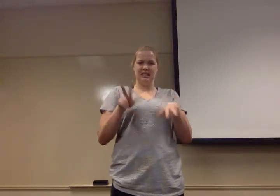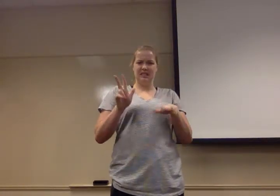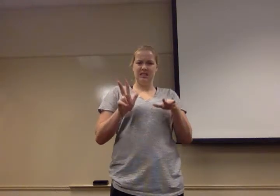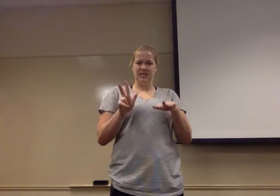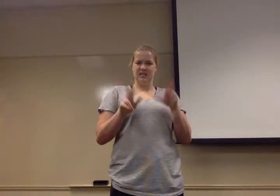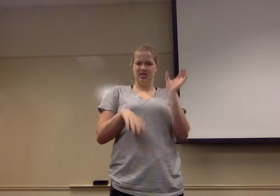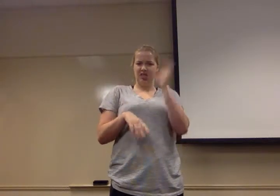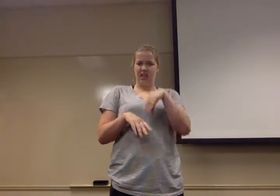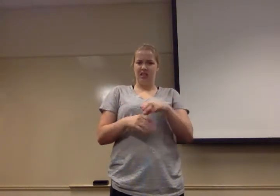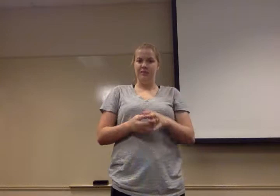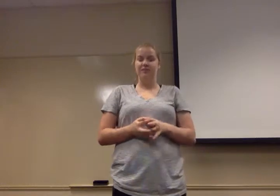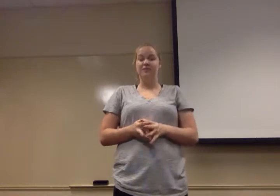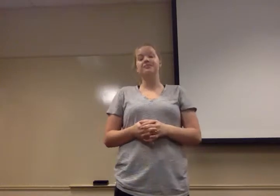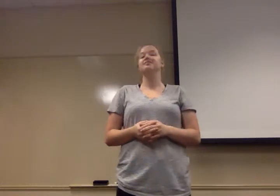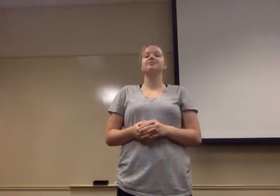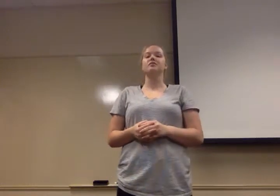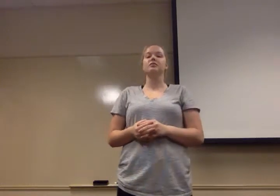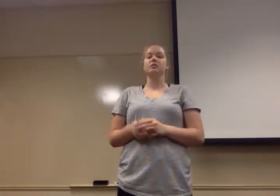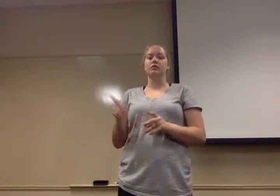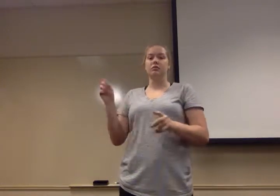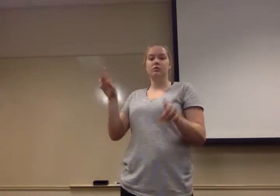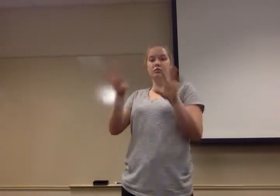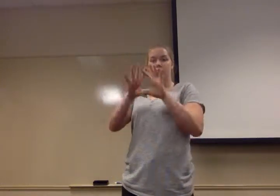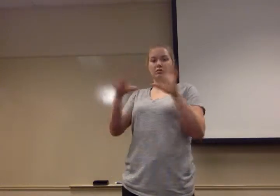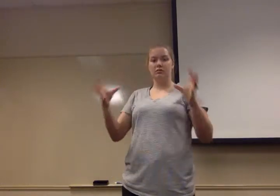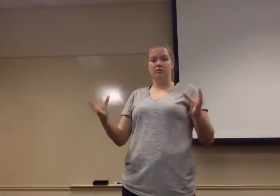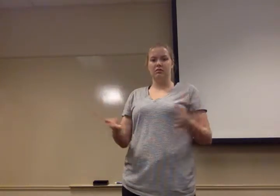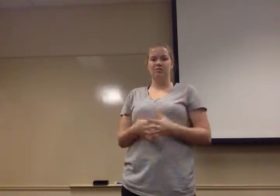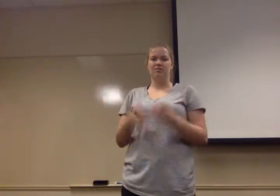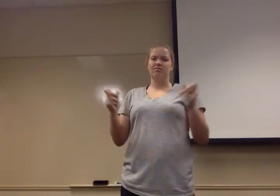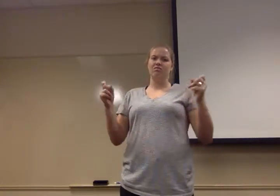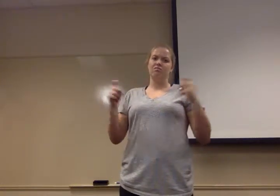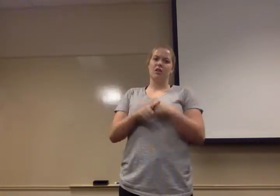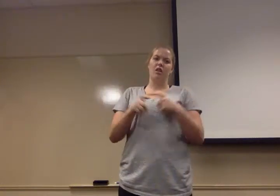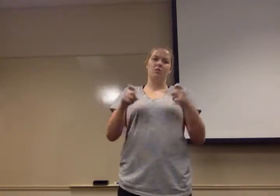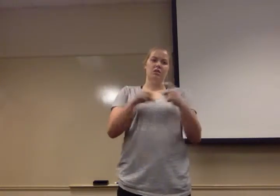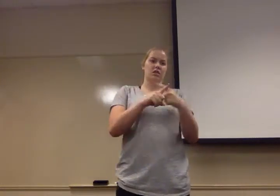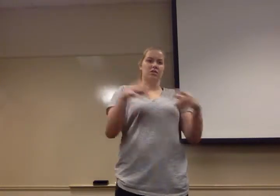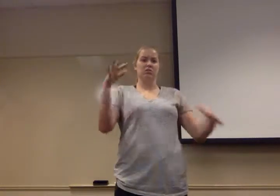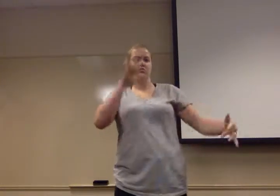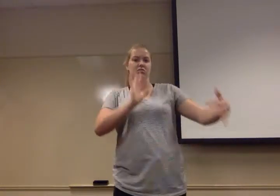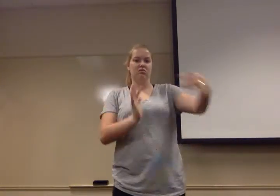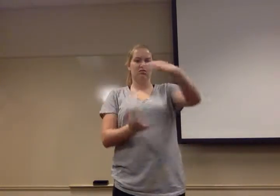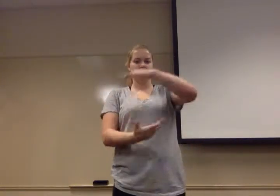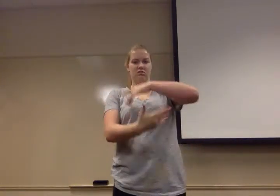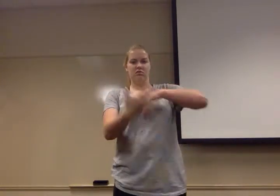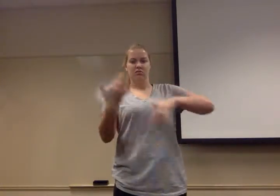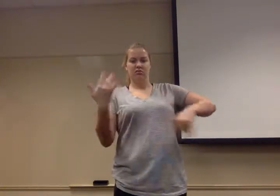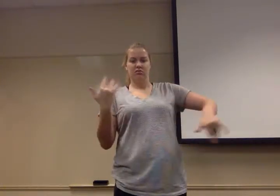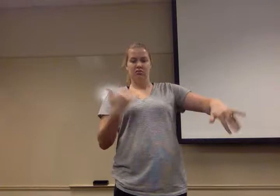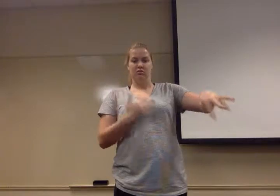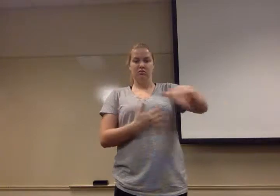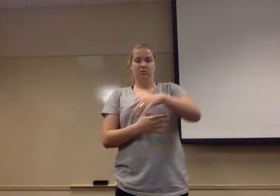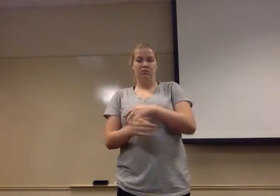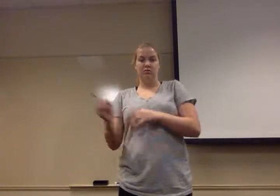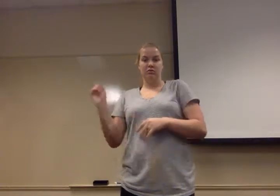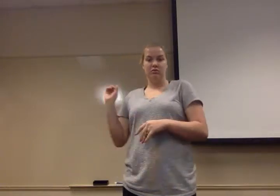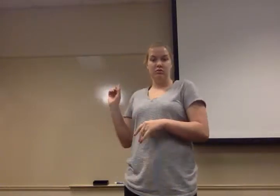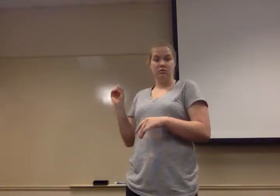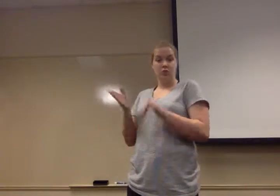What we see around us is staggering complexity. Eric Beinhocker estimates that in New York City alone, there are